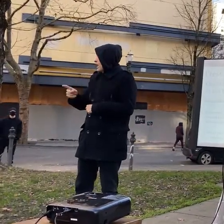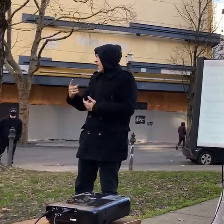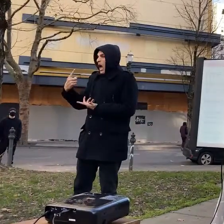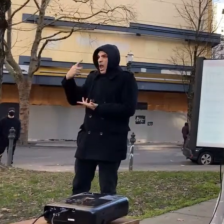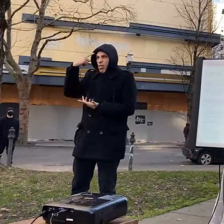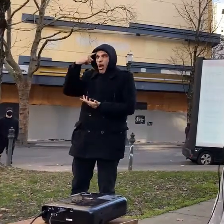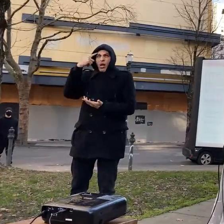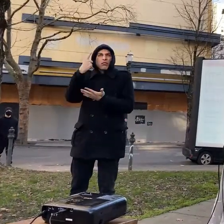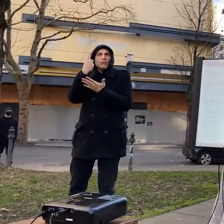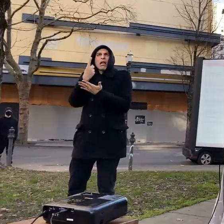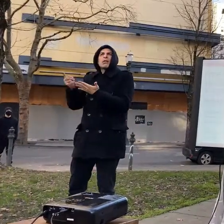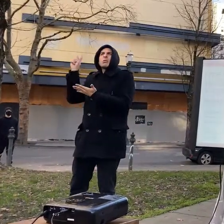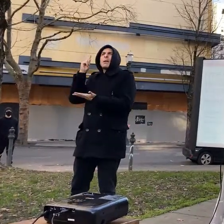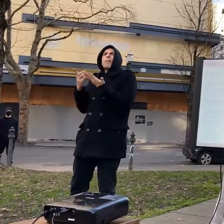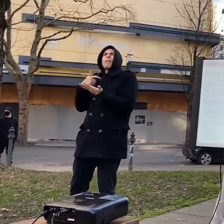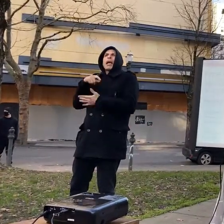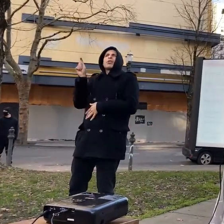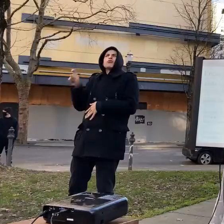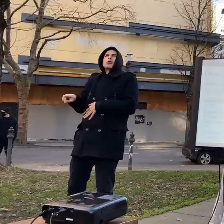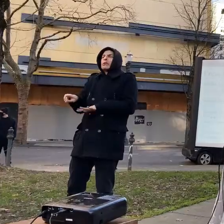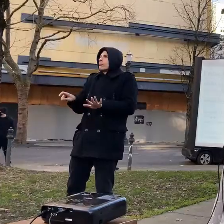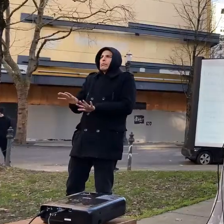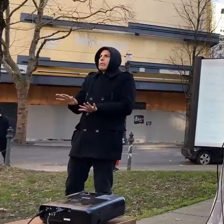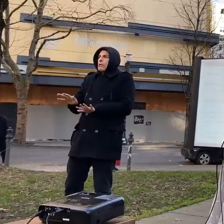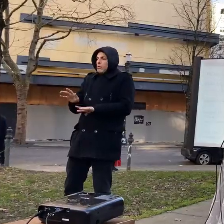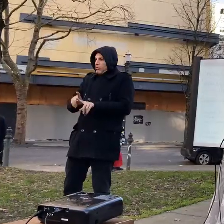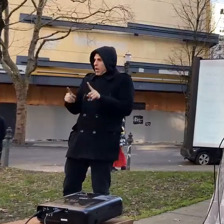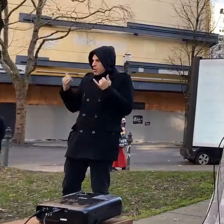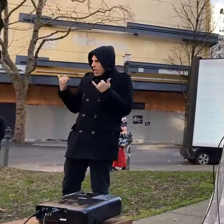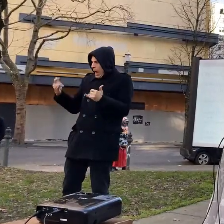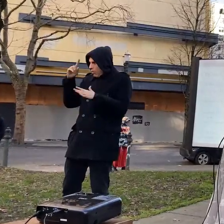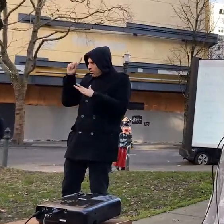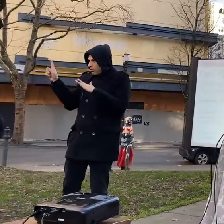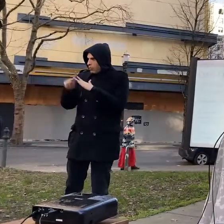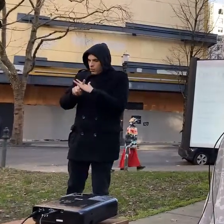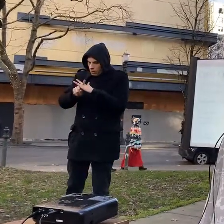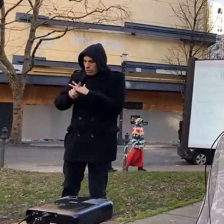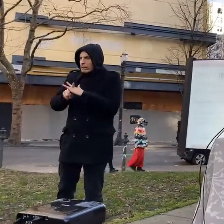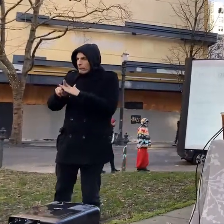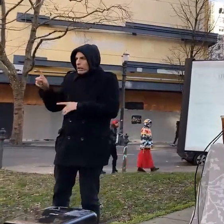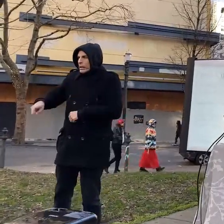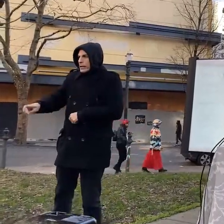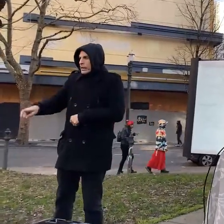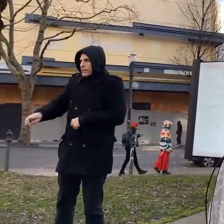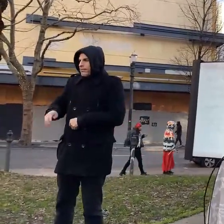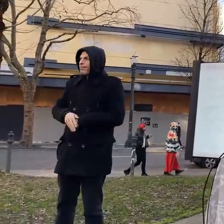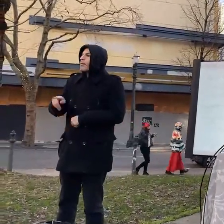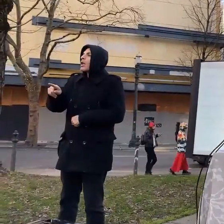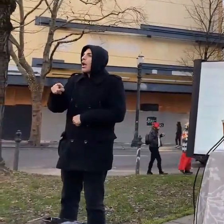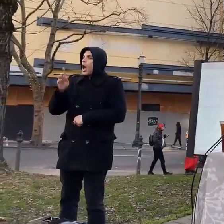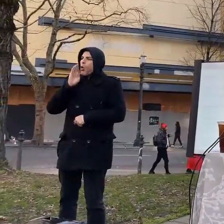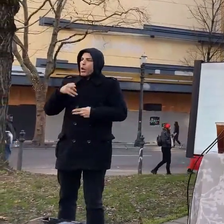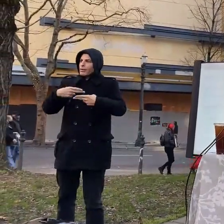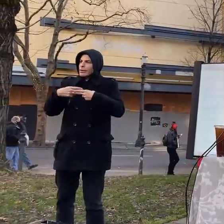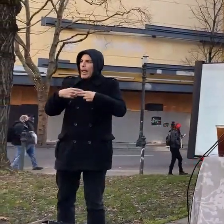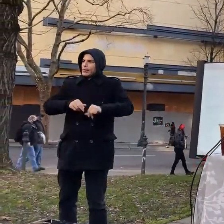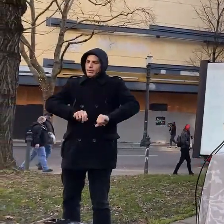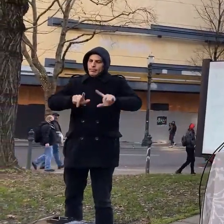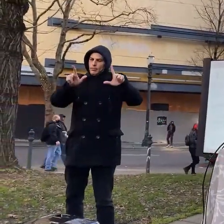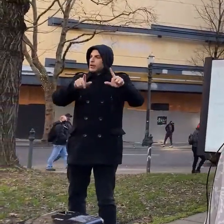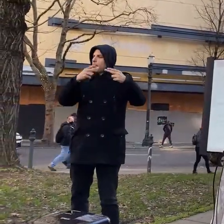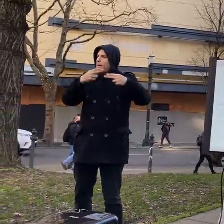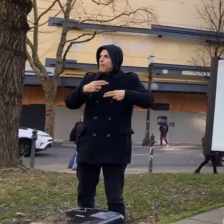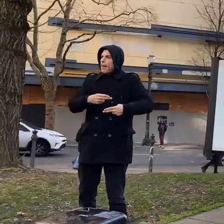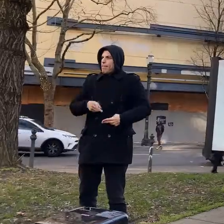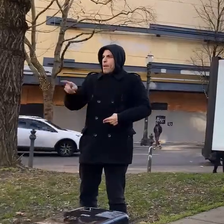like that's why we're here i feel like this research is really important and we could share it a lot of days but the reason why we're here